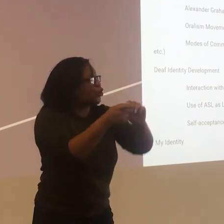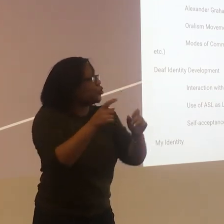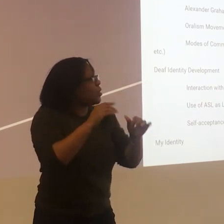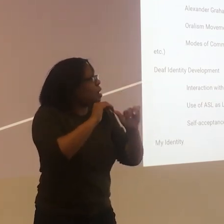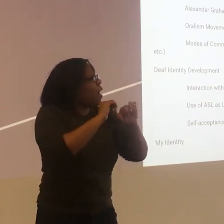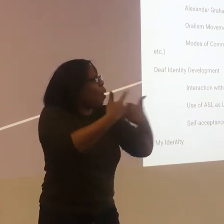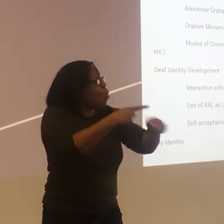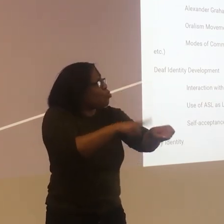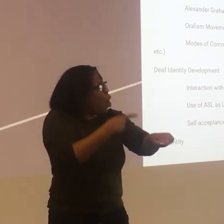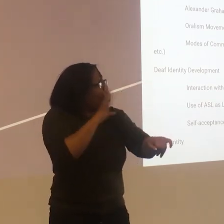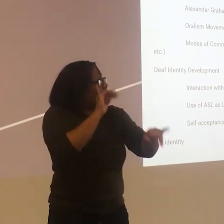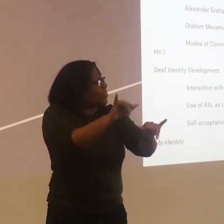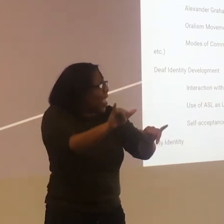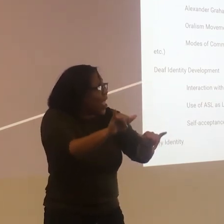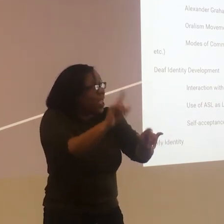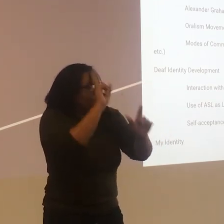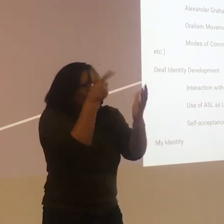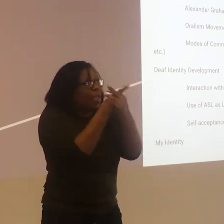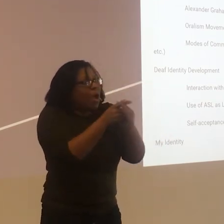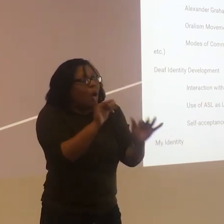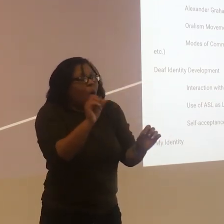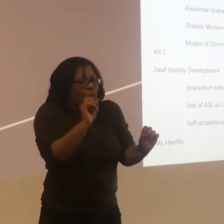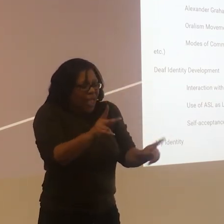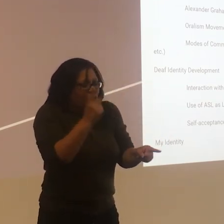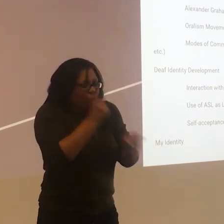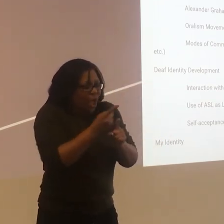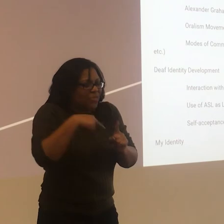inappropriate and old language to talk about someone who is deaf or hard of hearing.